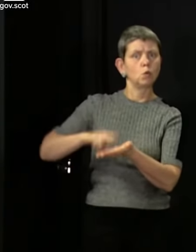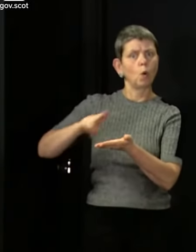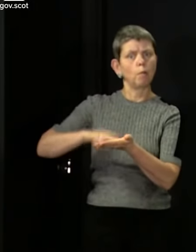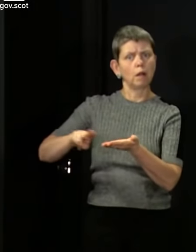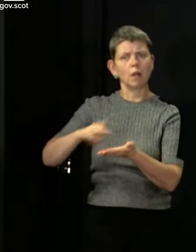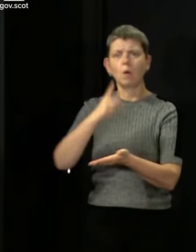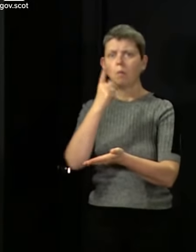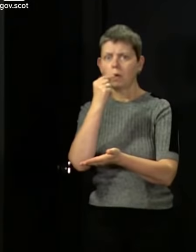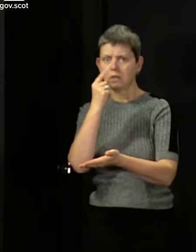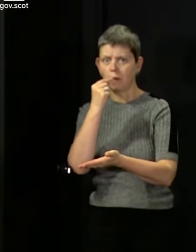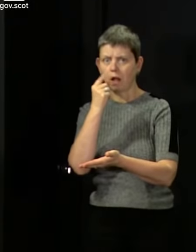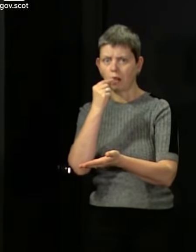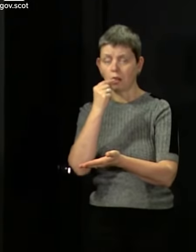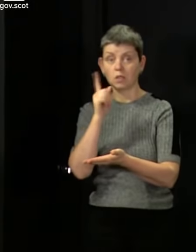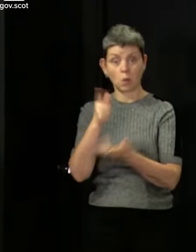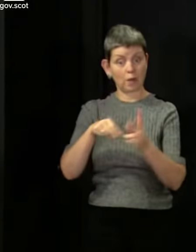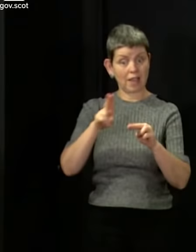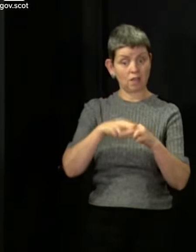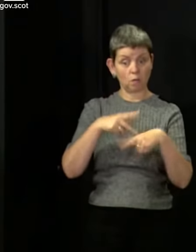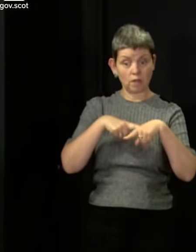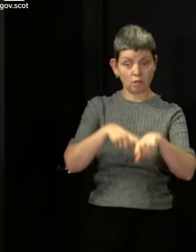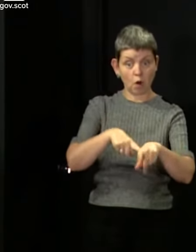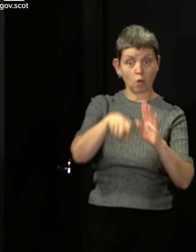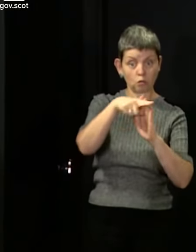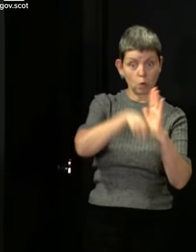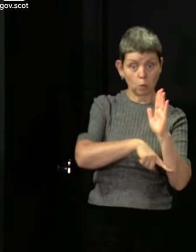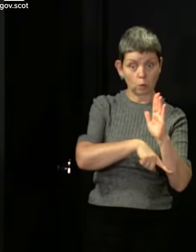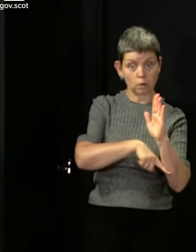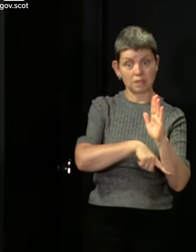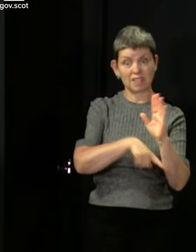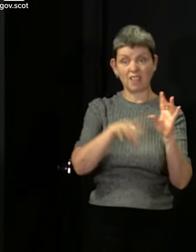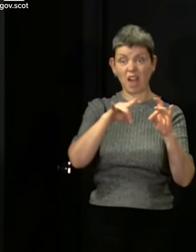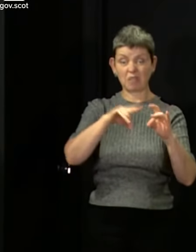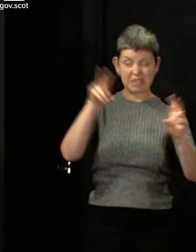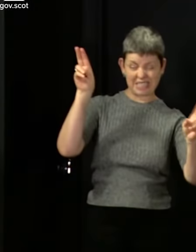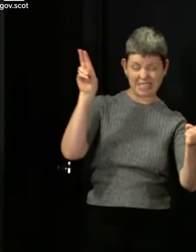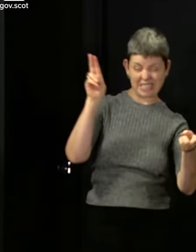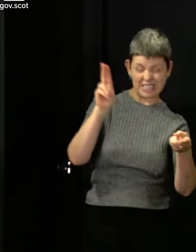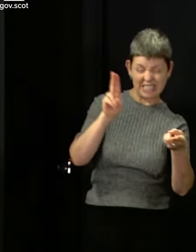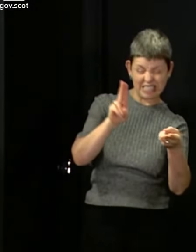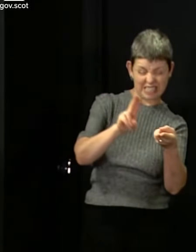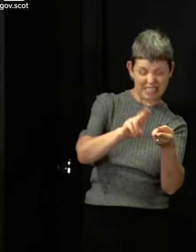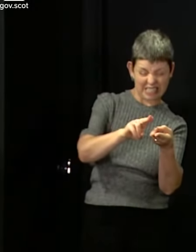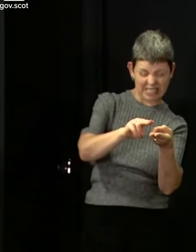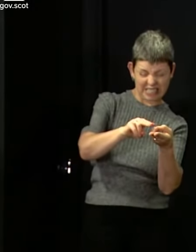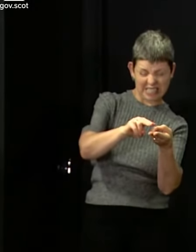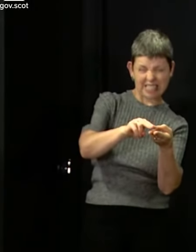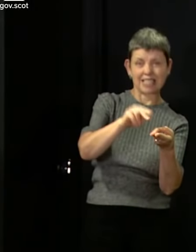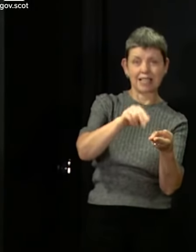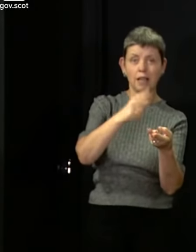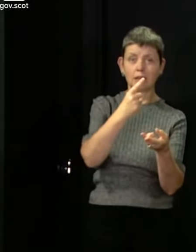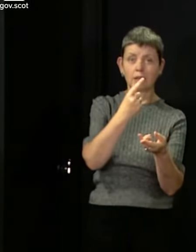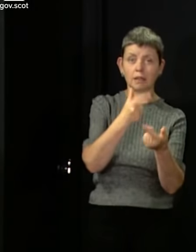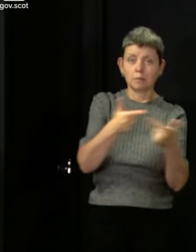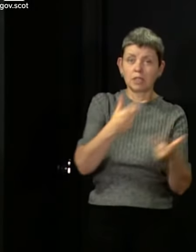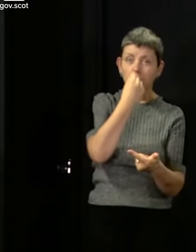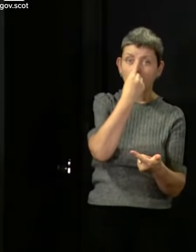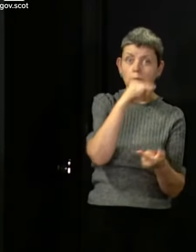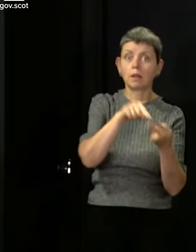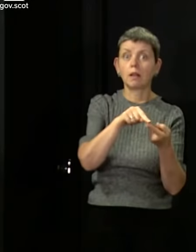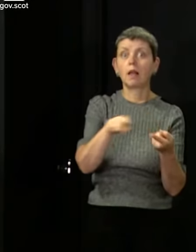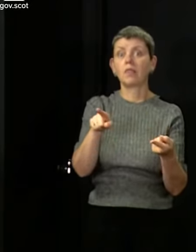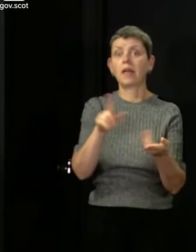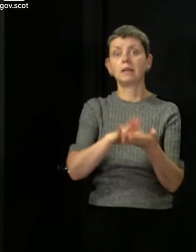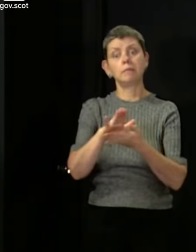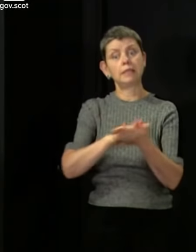now and the more we stick by the rules and the more we suppress it, get it as close to that level of elimination as we can. Then the more